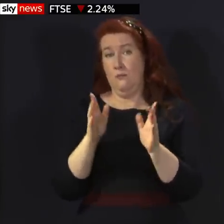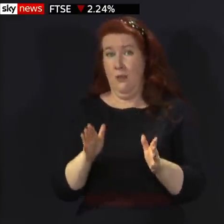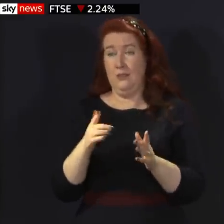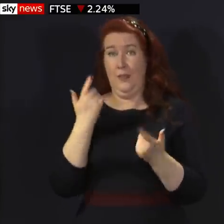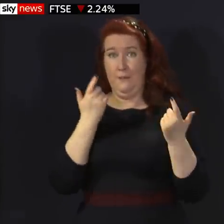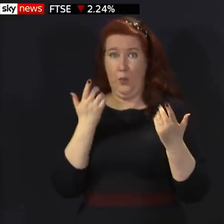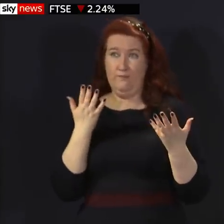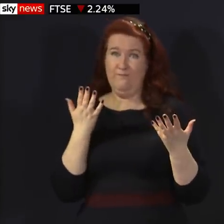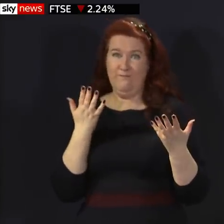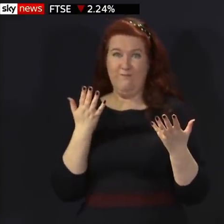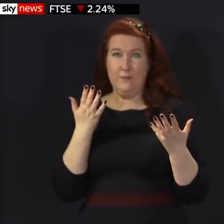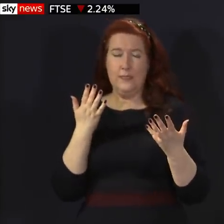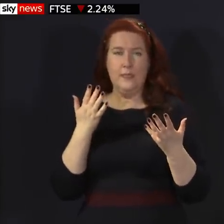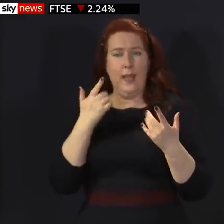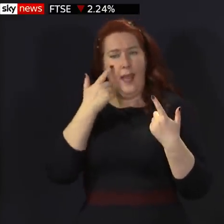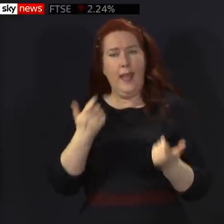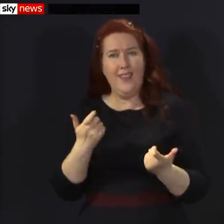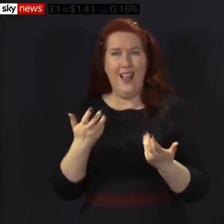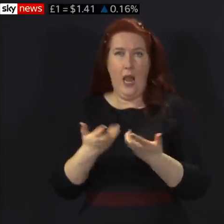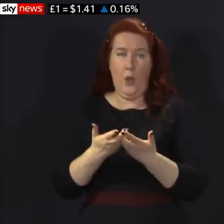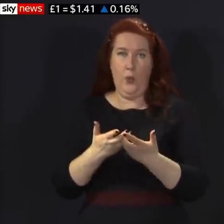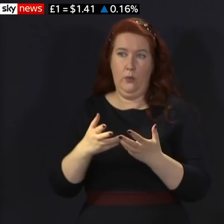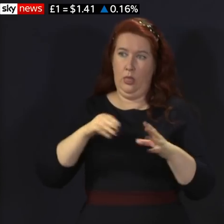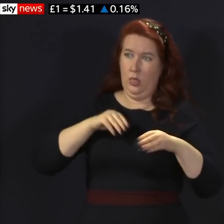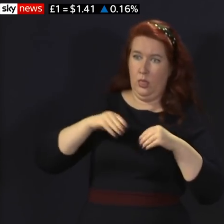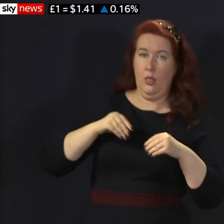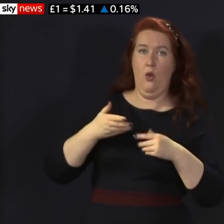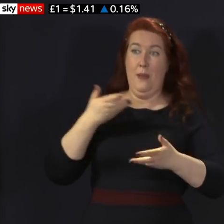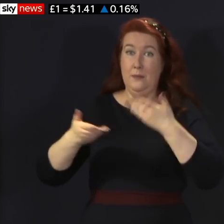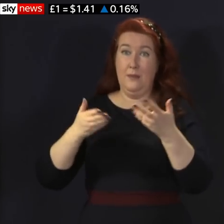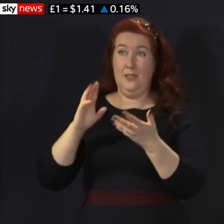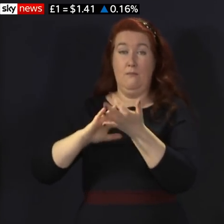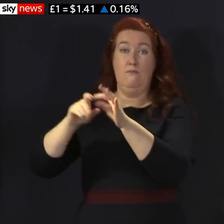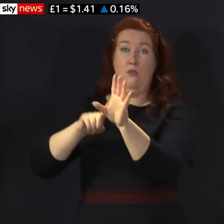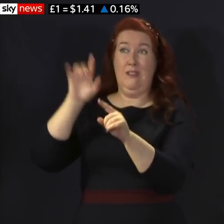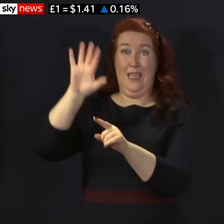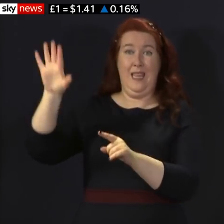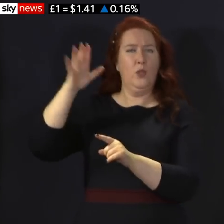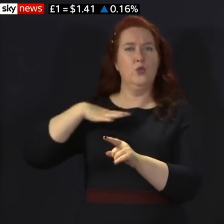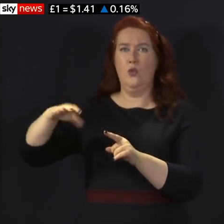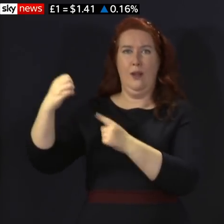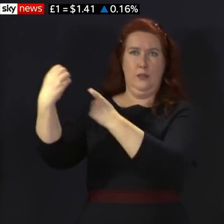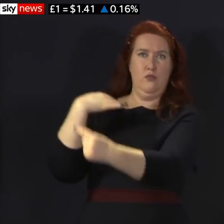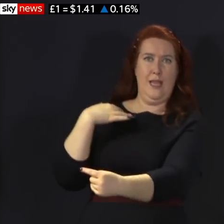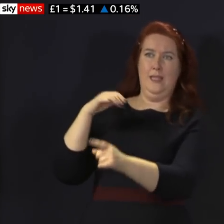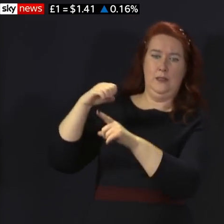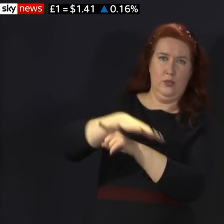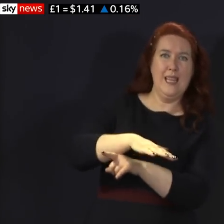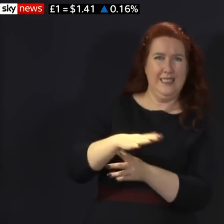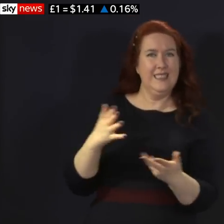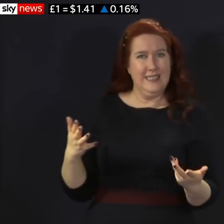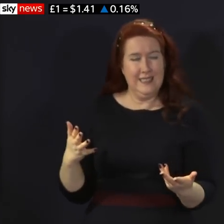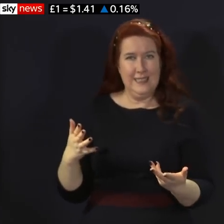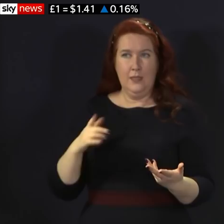risk of the transmission of COVID that is happening within Moray spreading from there to other parts of Scotland as